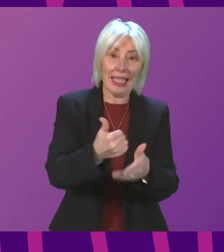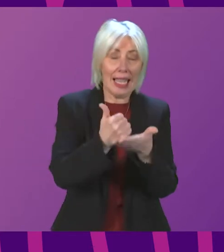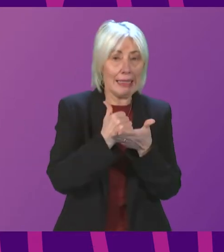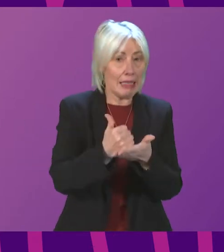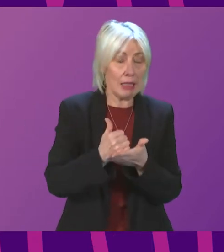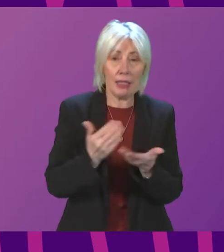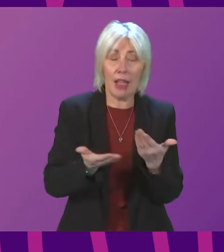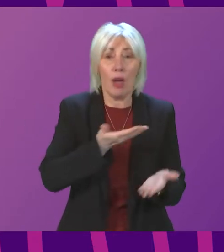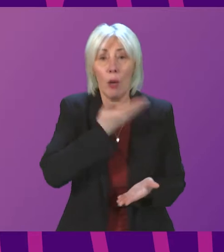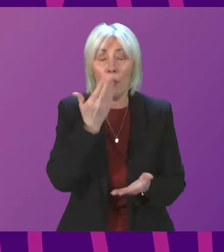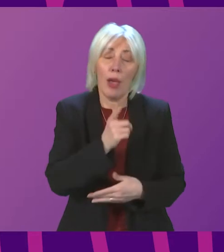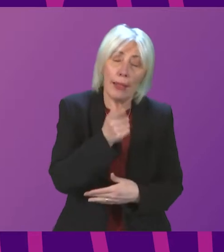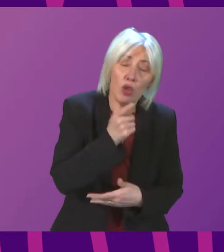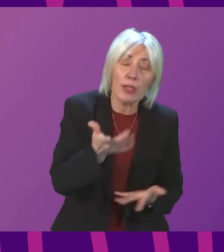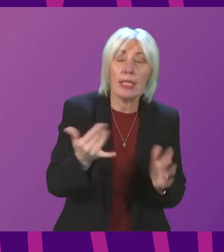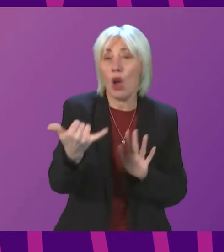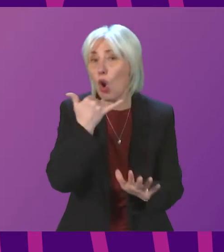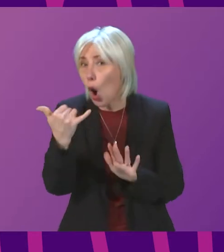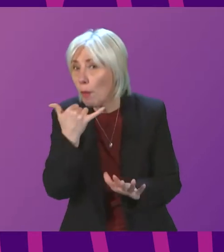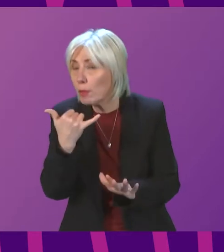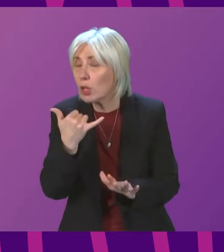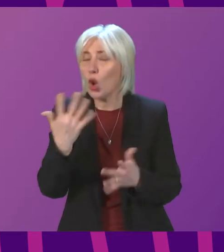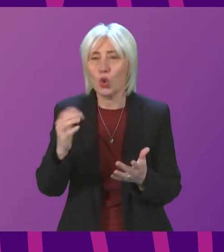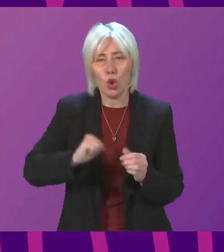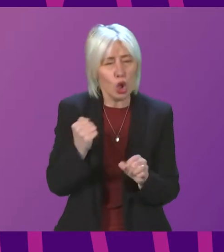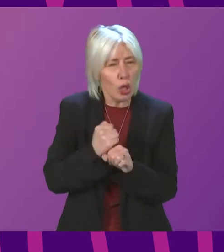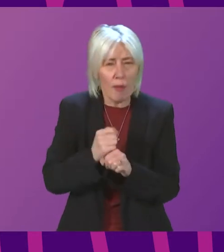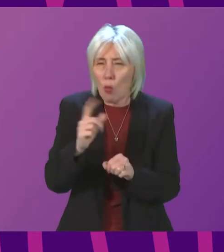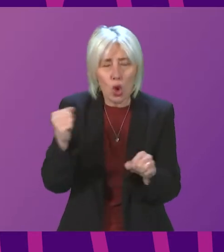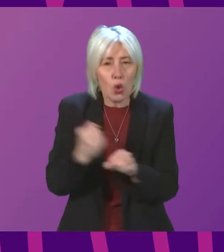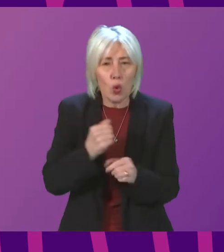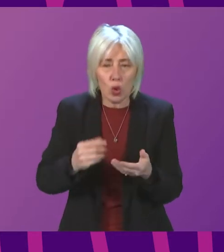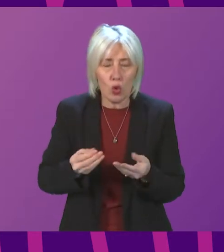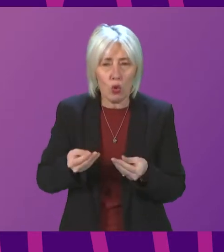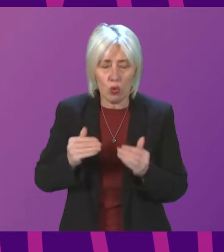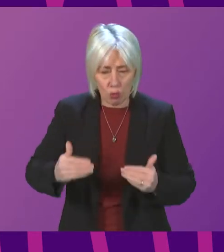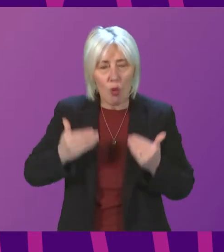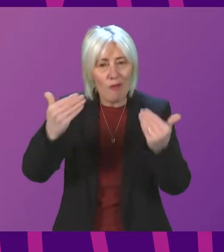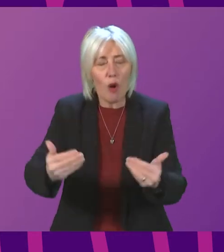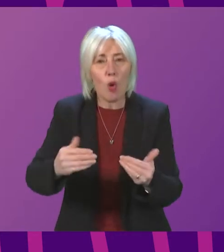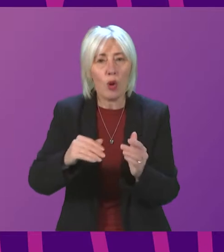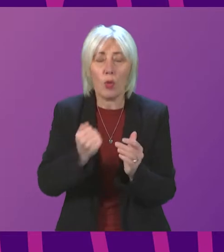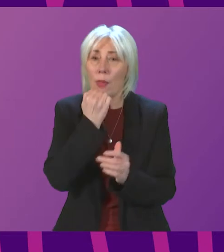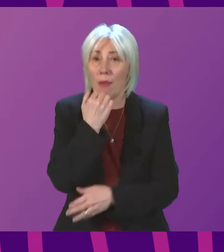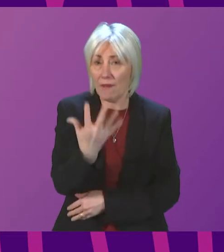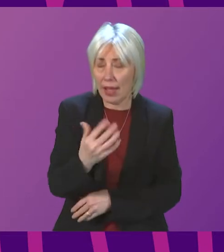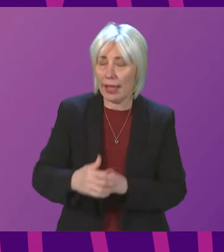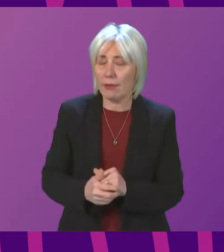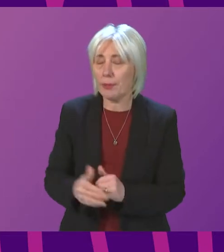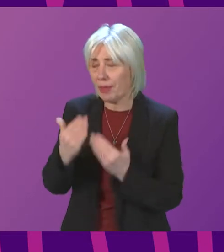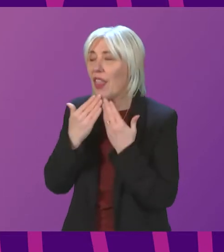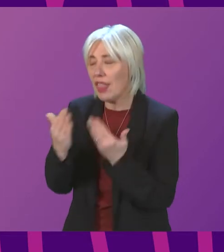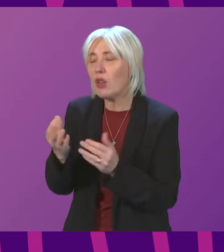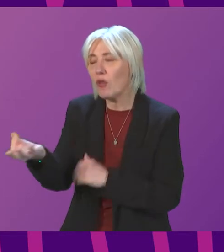telecoms. What is the Scottish Government doing to take this forward? Minister. I thank Tess White for her question.